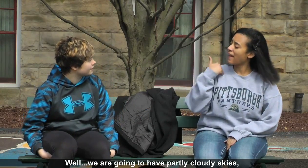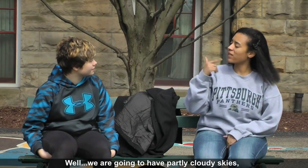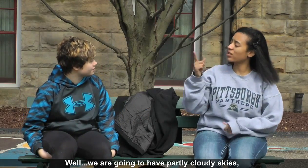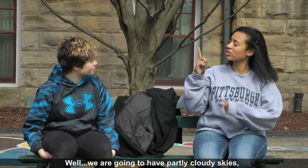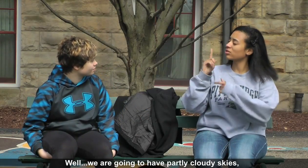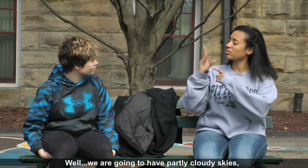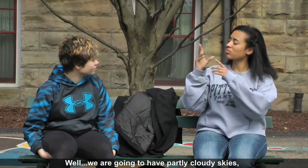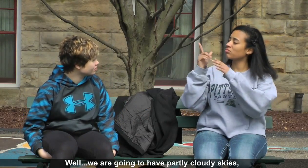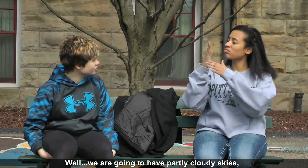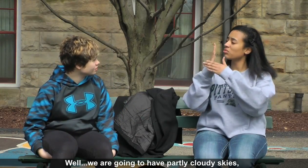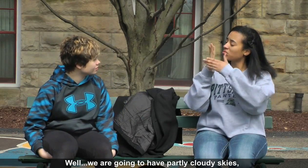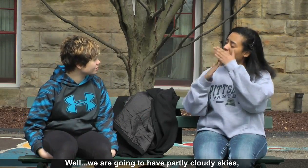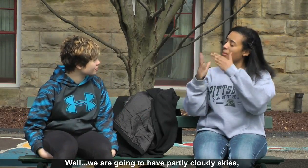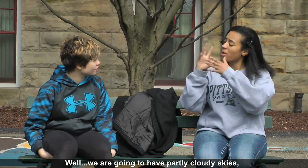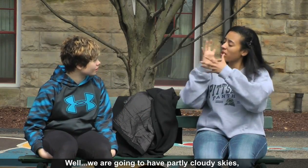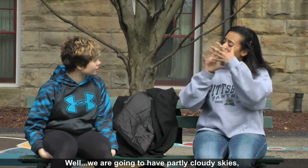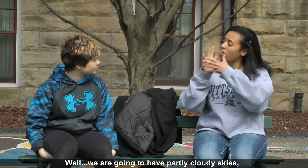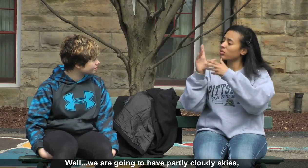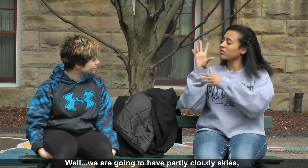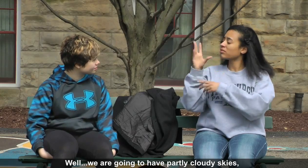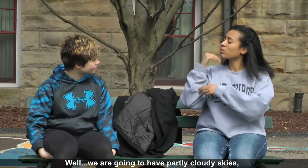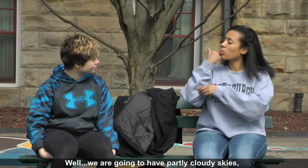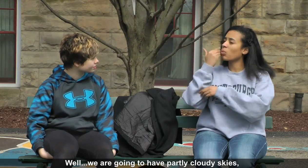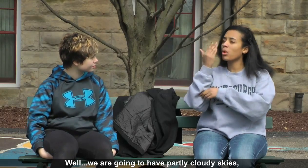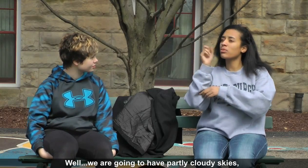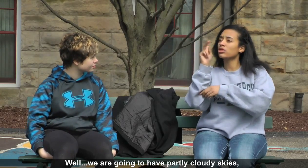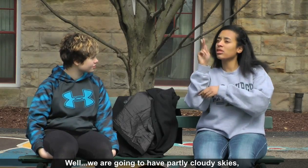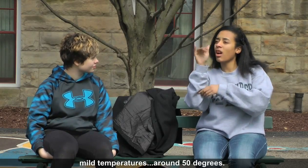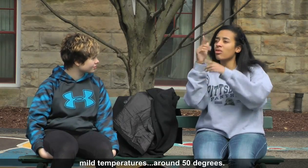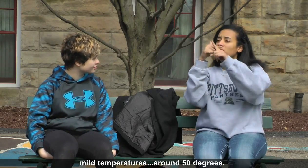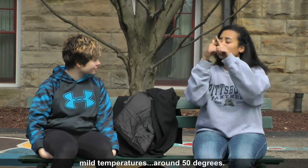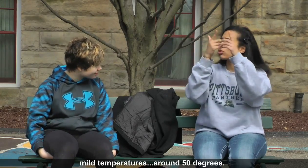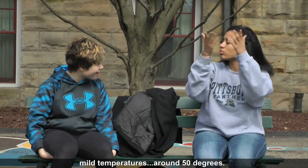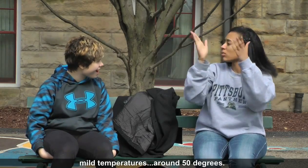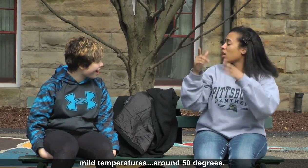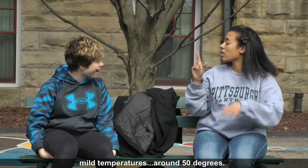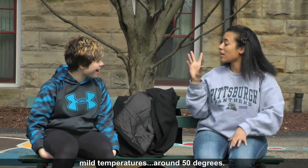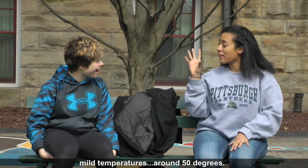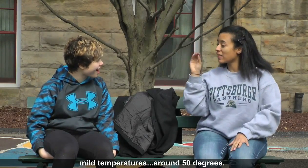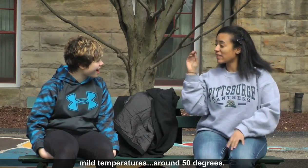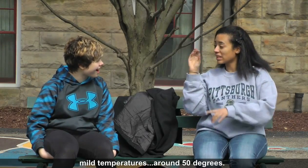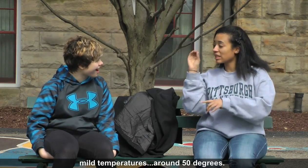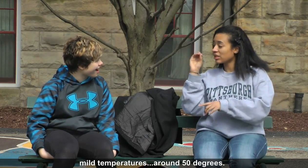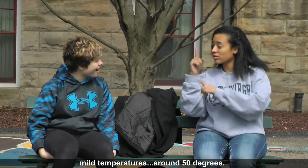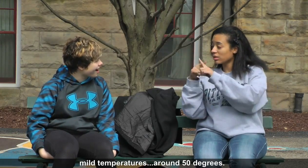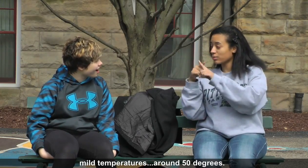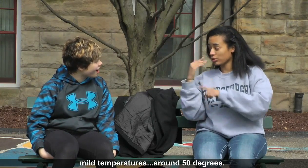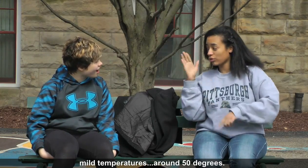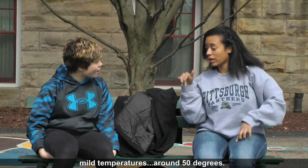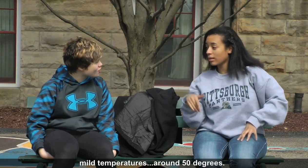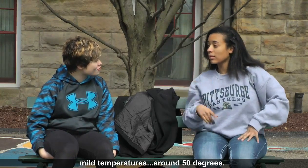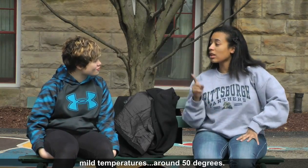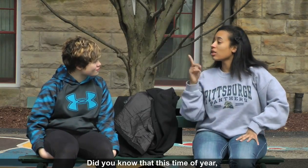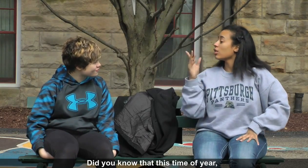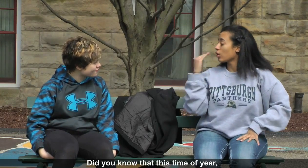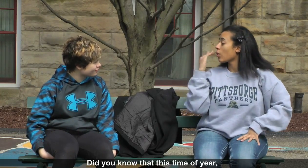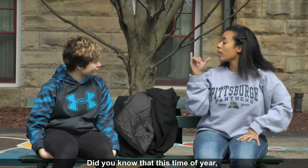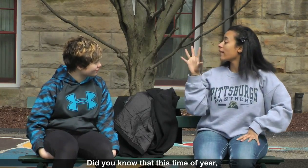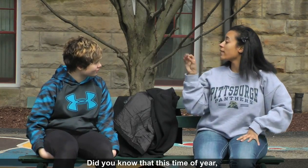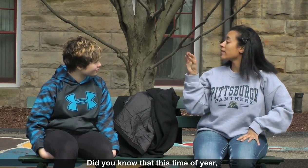Well, we are going to have partly cloudy skies, mild temperatures, around 50 degrees. Did you know that